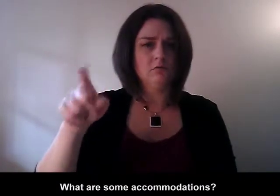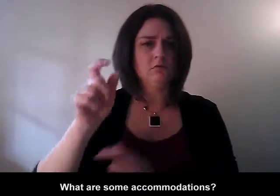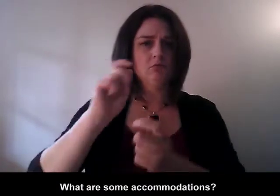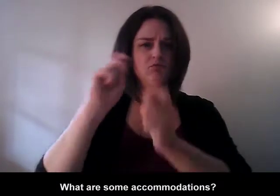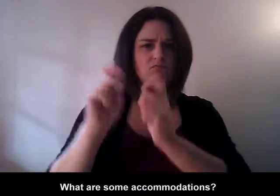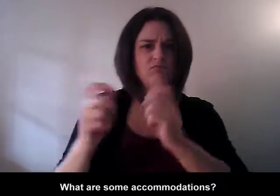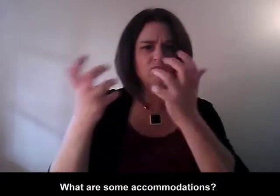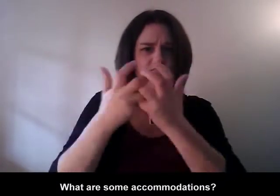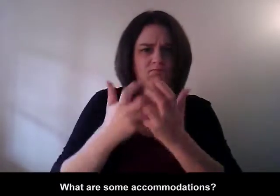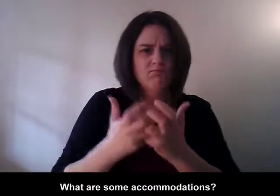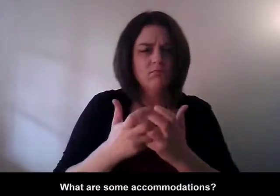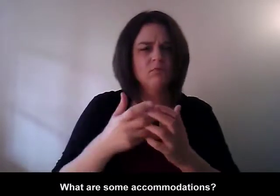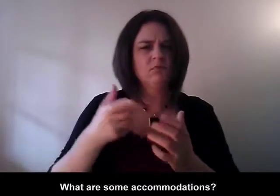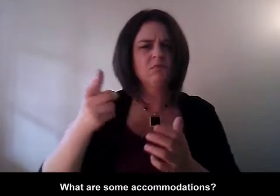What are some accommodations?